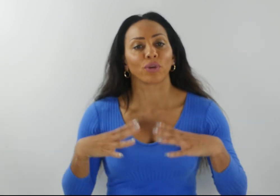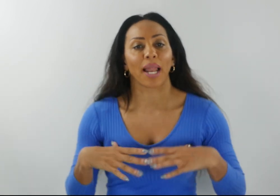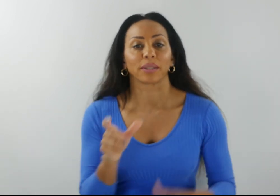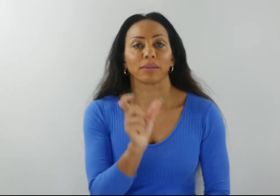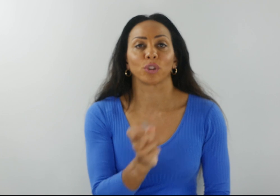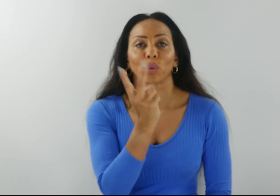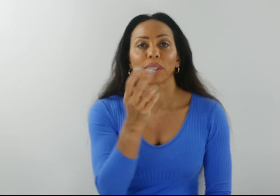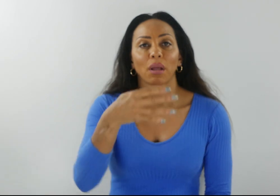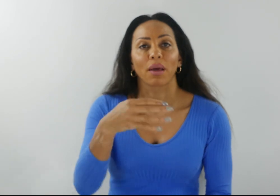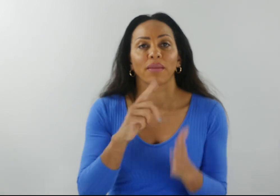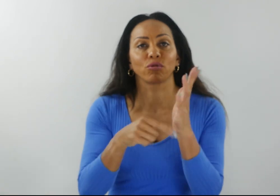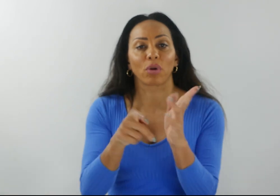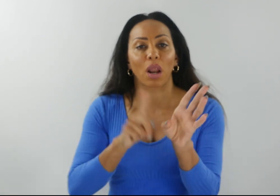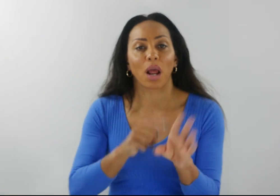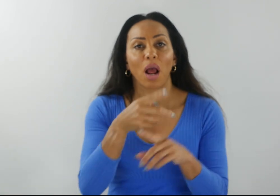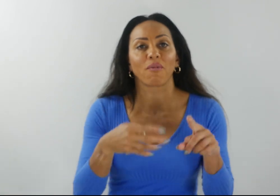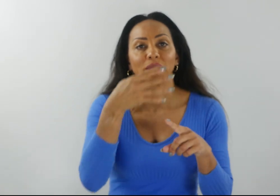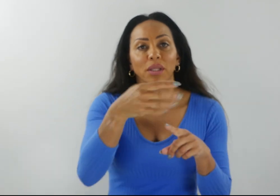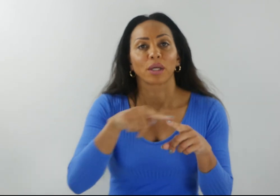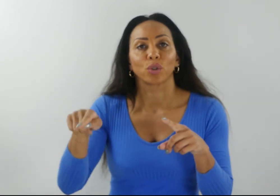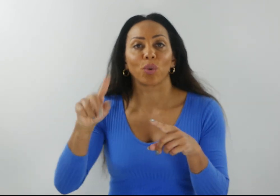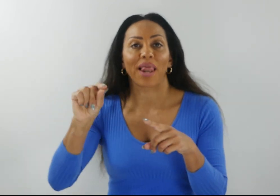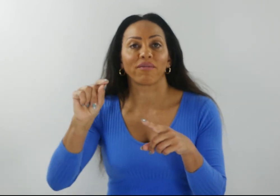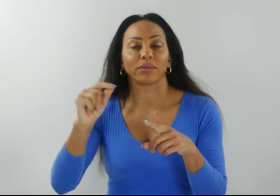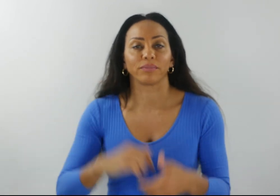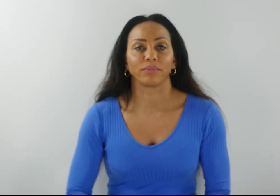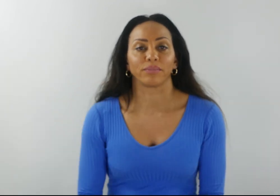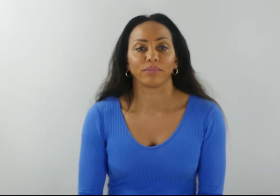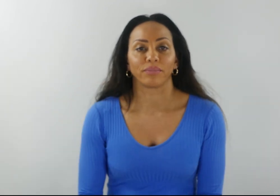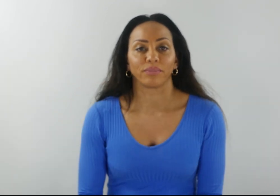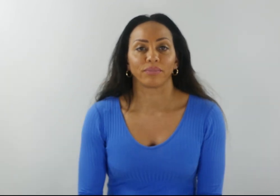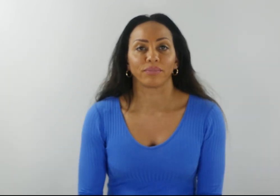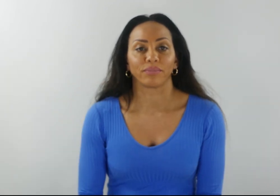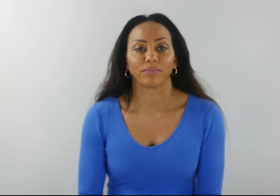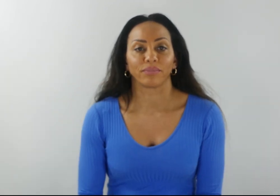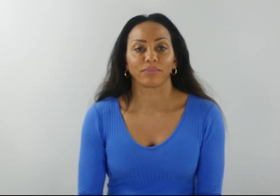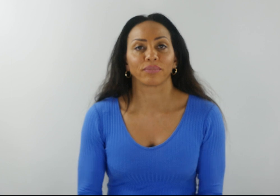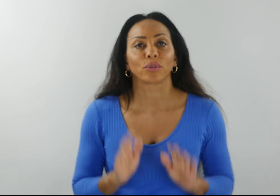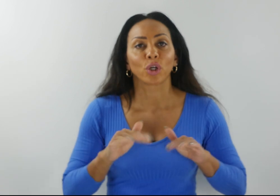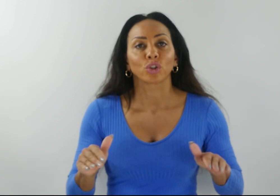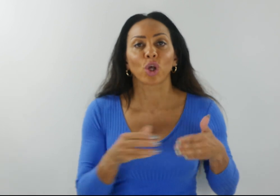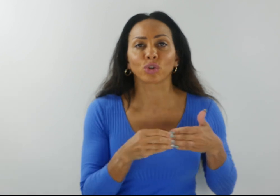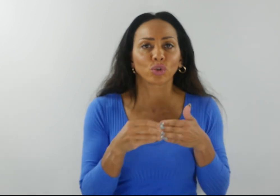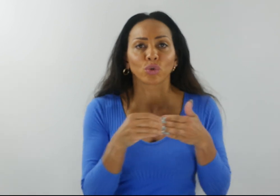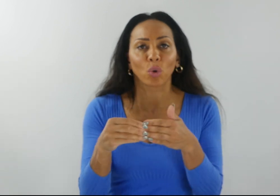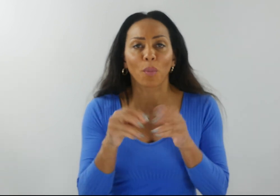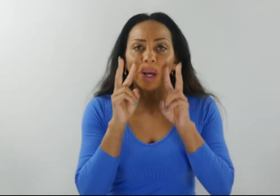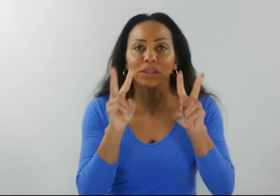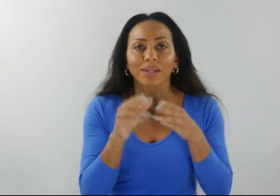29th of July, from half past 9 until 11am. And we'll have a touch tour led by sighted guides on the